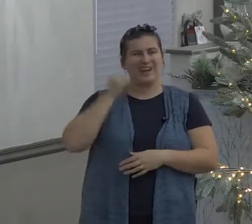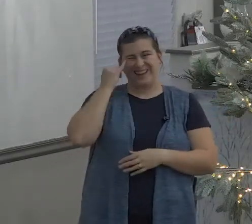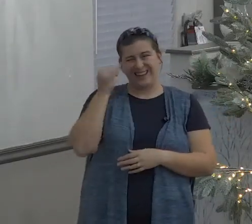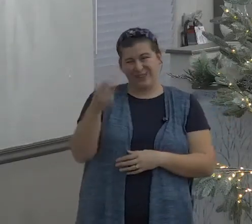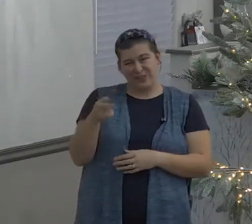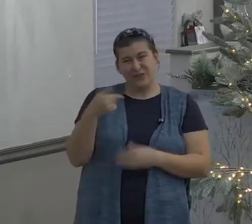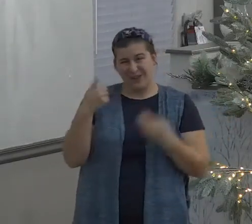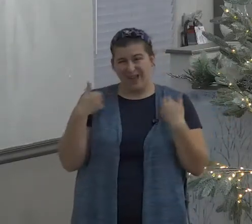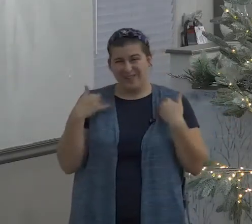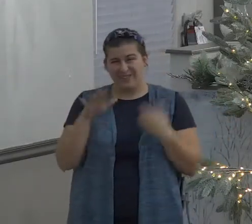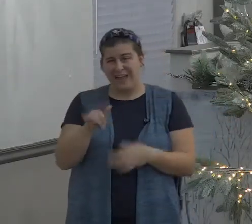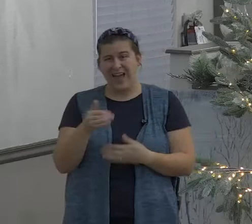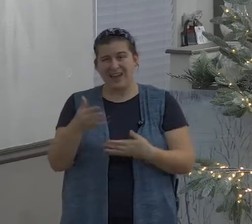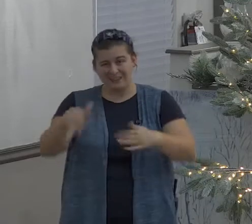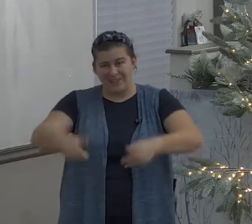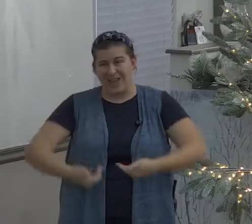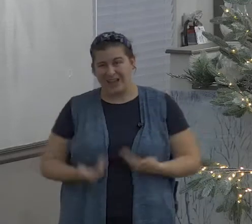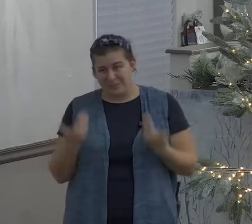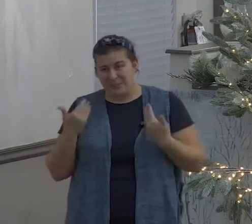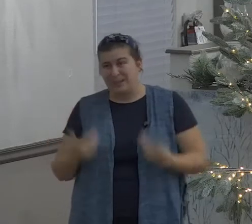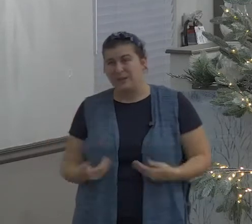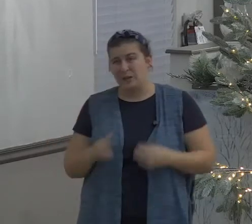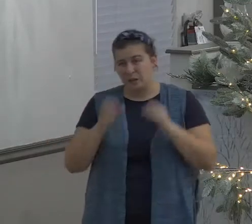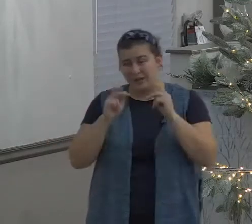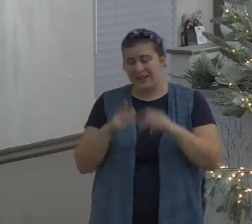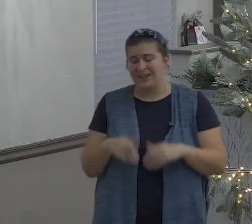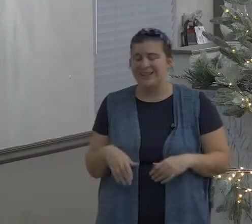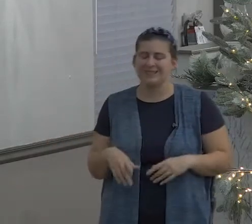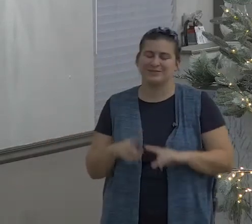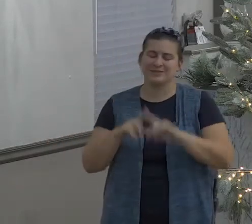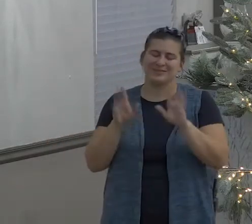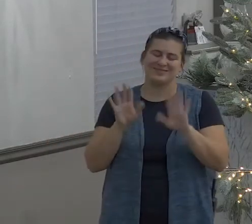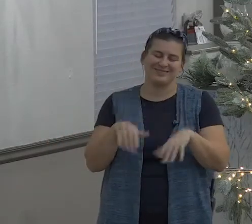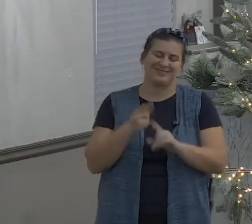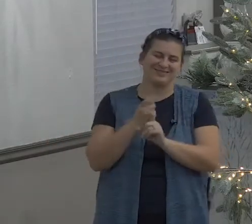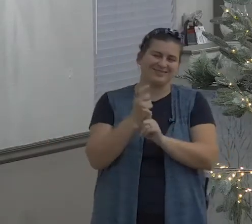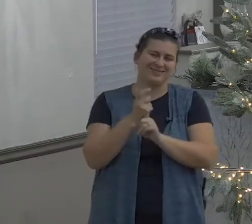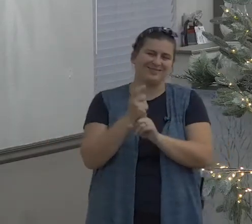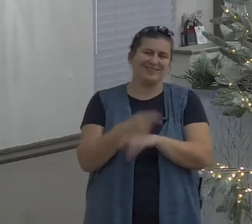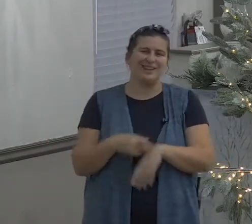I don't know about you but I don't got twenty dollar bills falling down from the sky into my yard